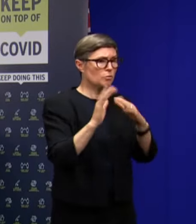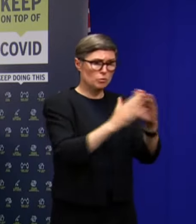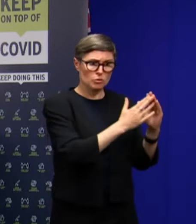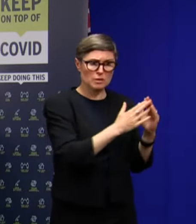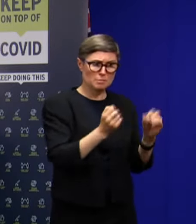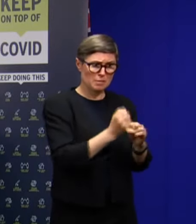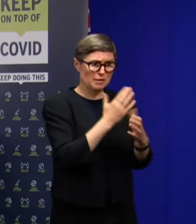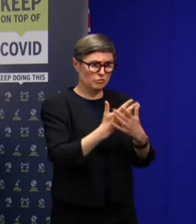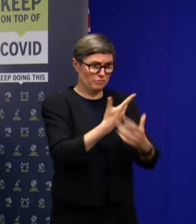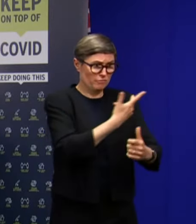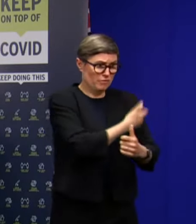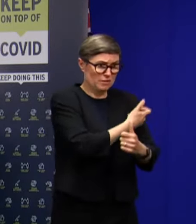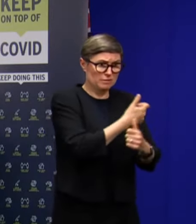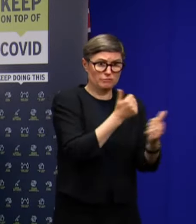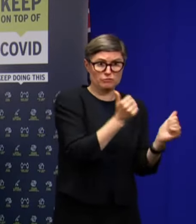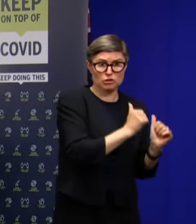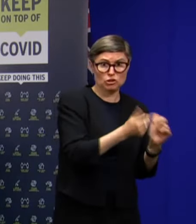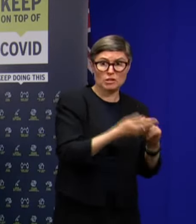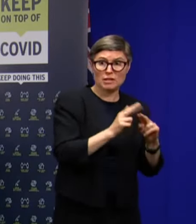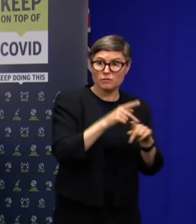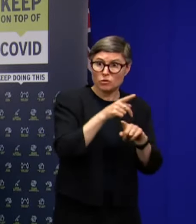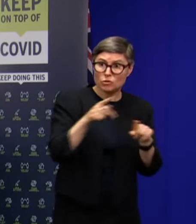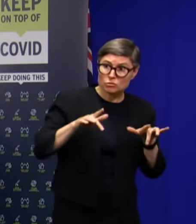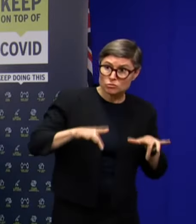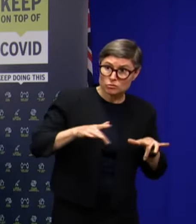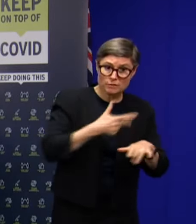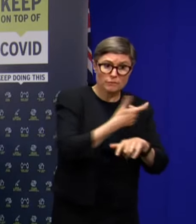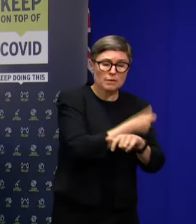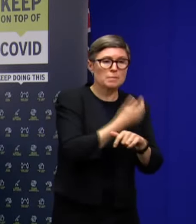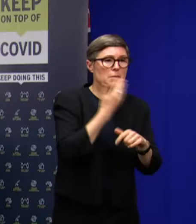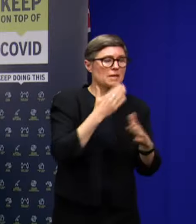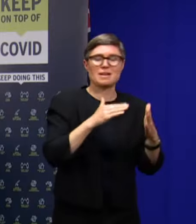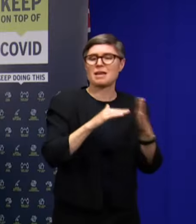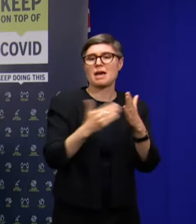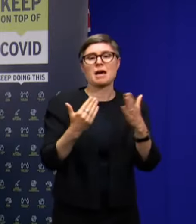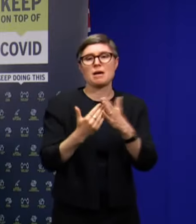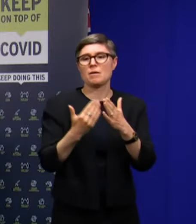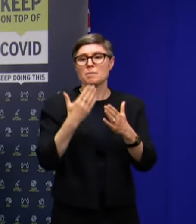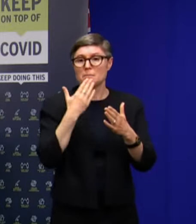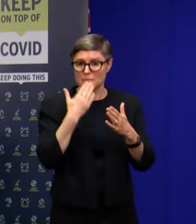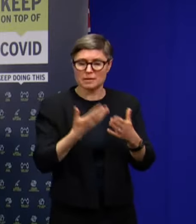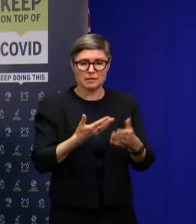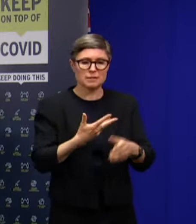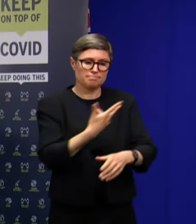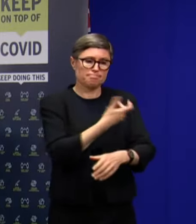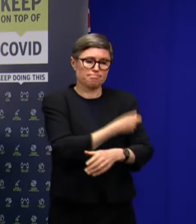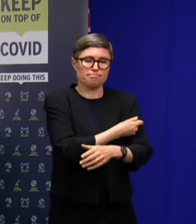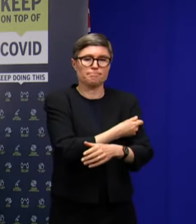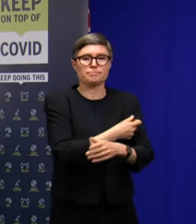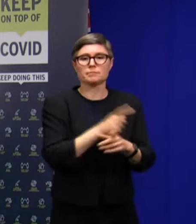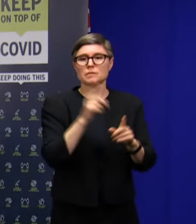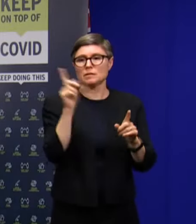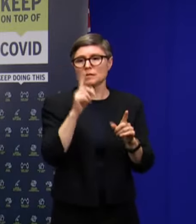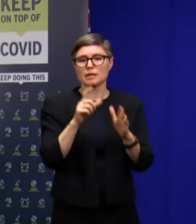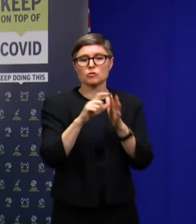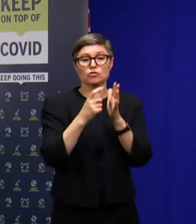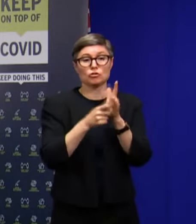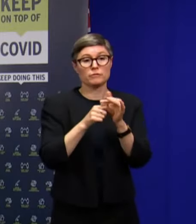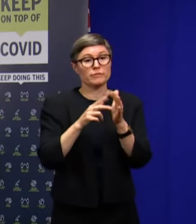so I would encourage you if you haven't been vaccinated to take that step, roll up your sleeve and get the jab. I'll hand over to Dr Beach.